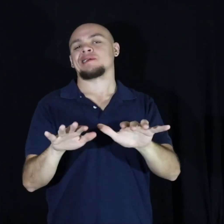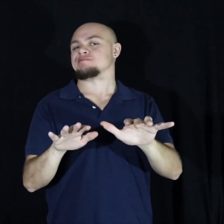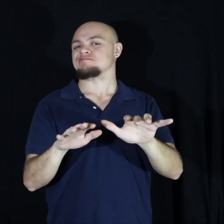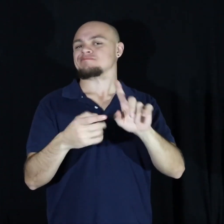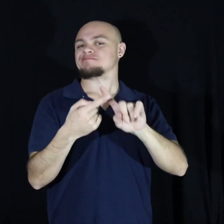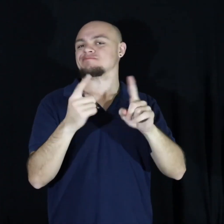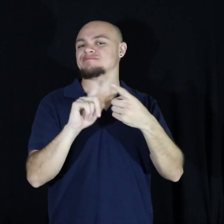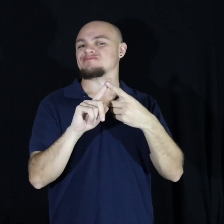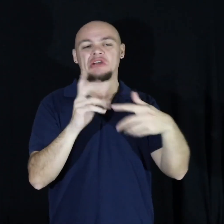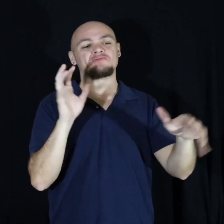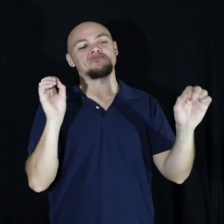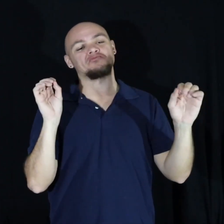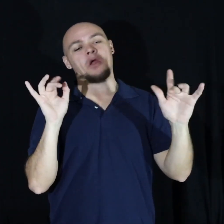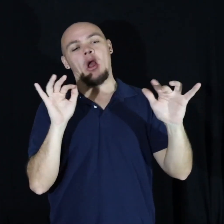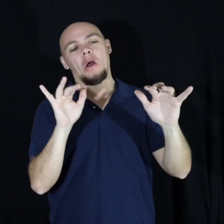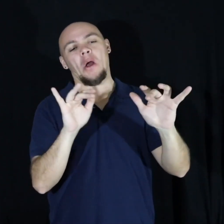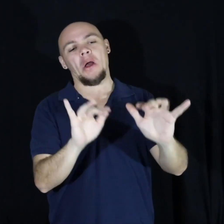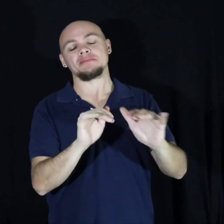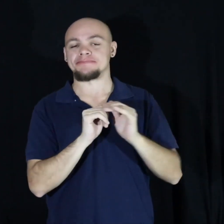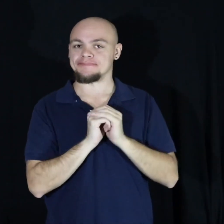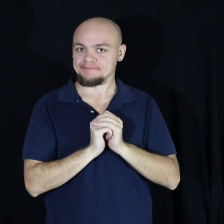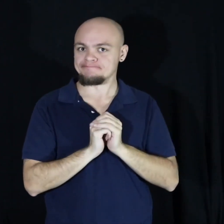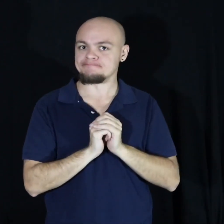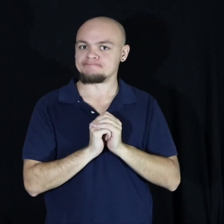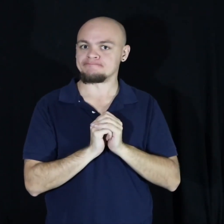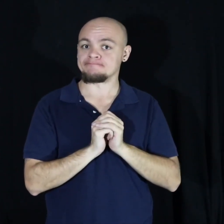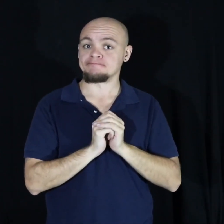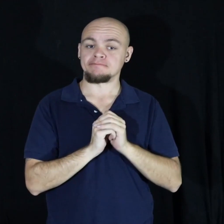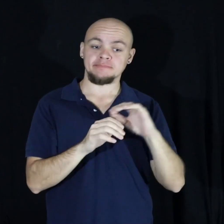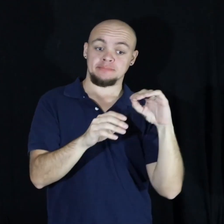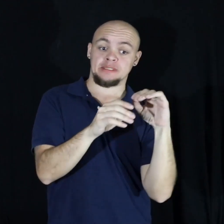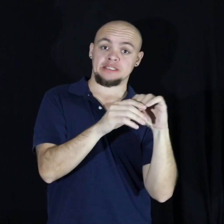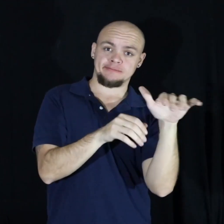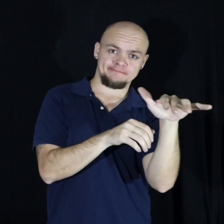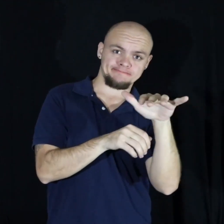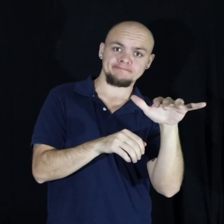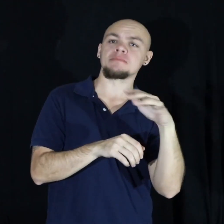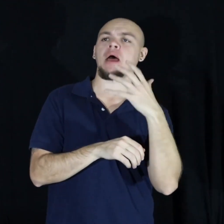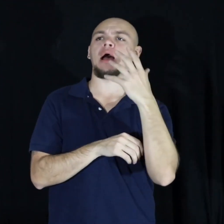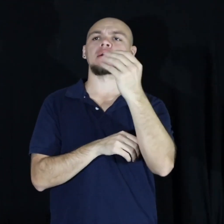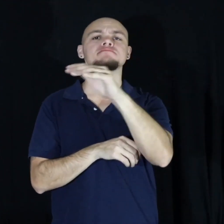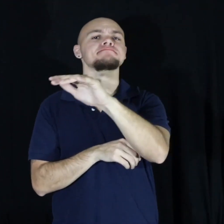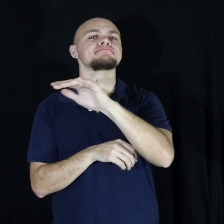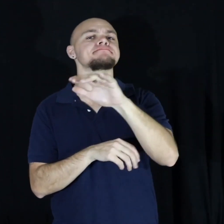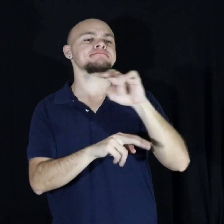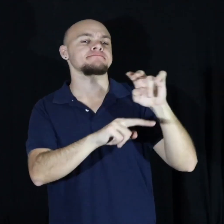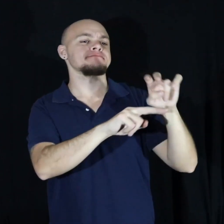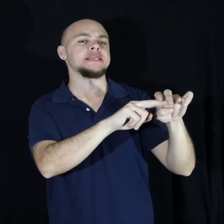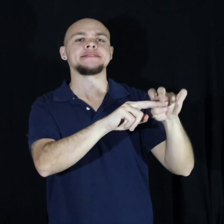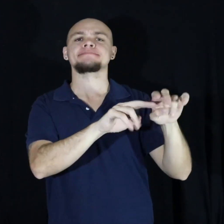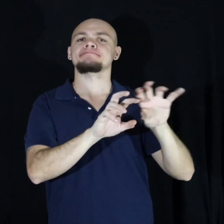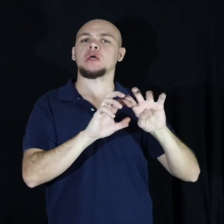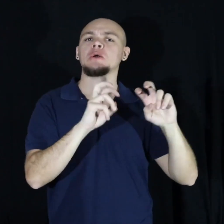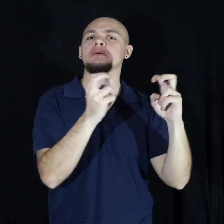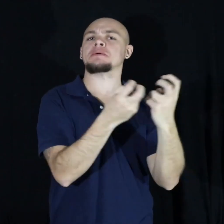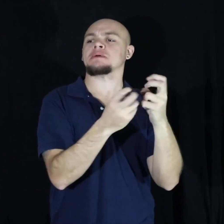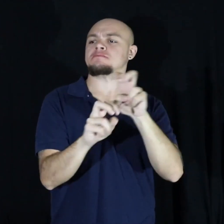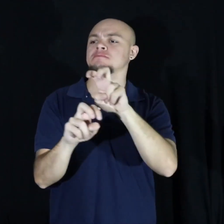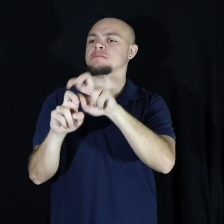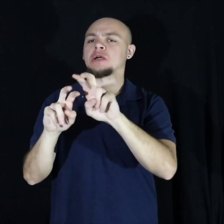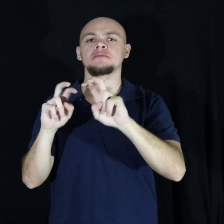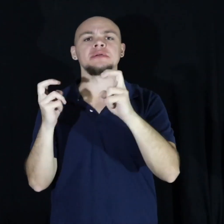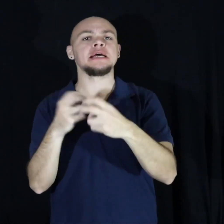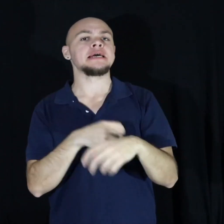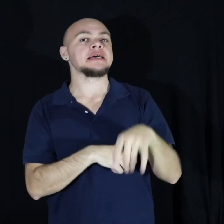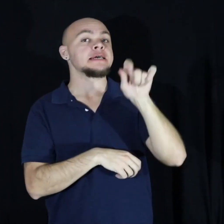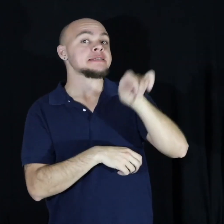there is an indoor and an outdoor seating tennis table hockey